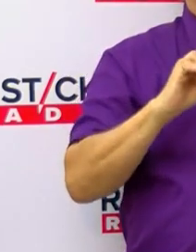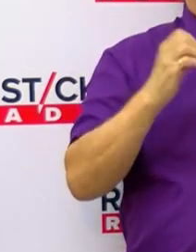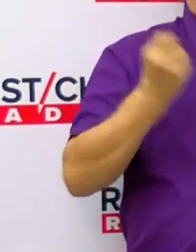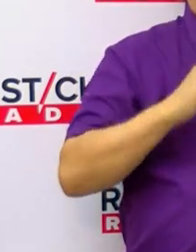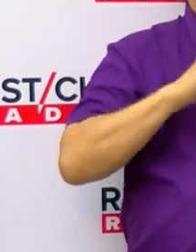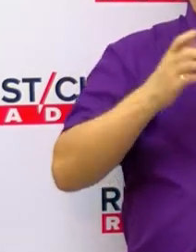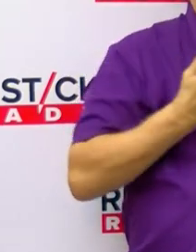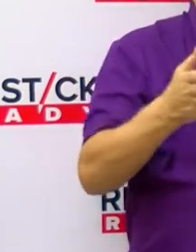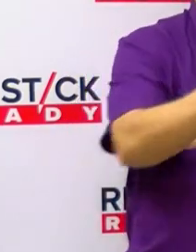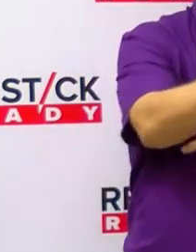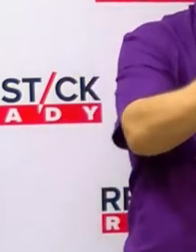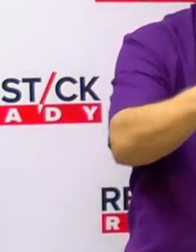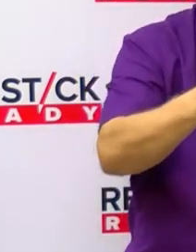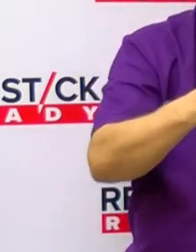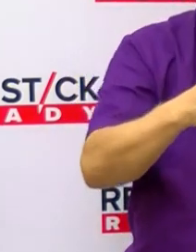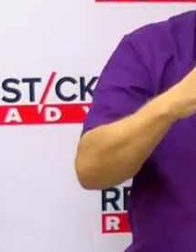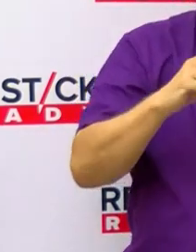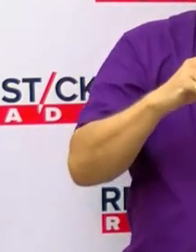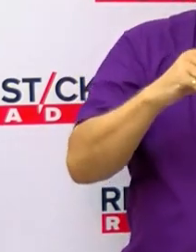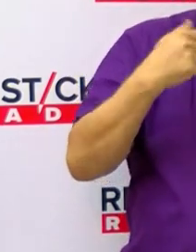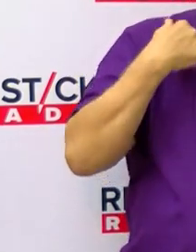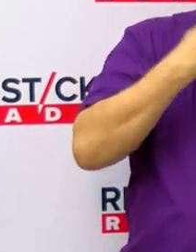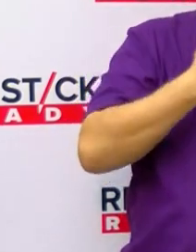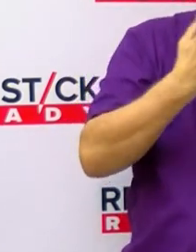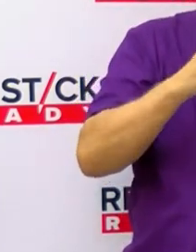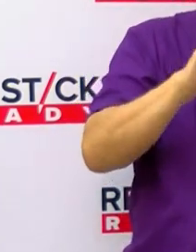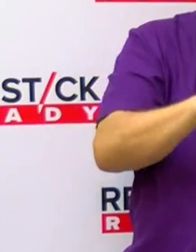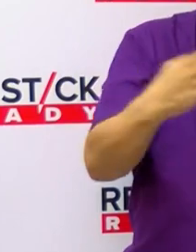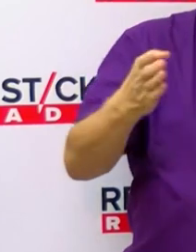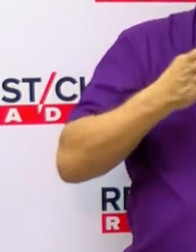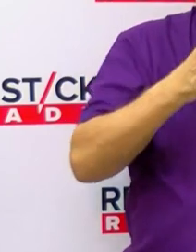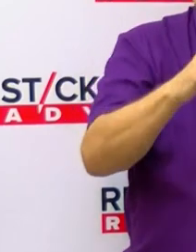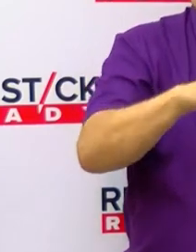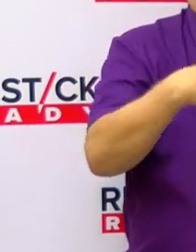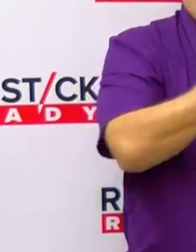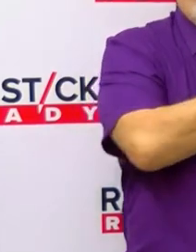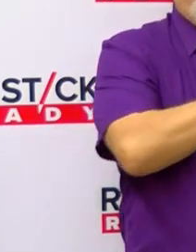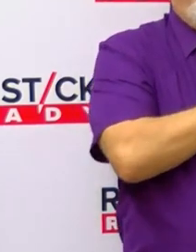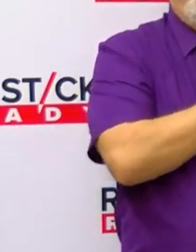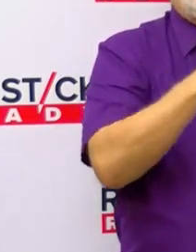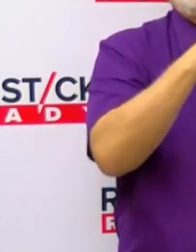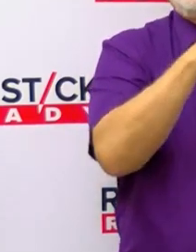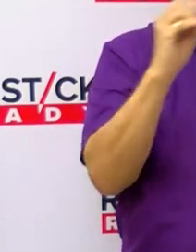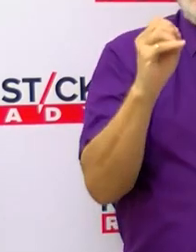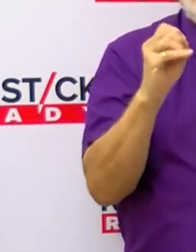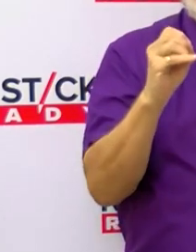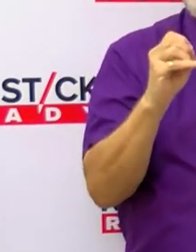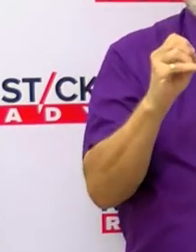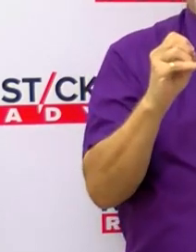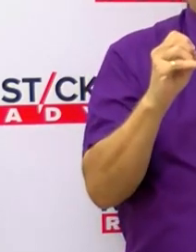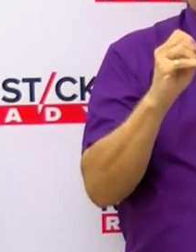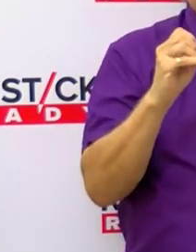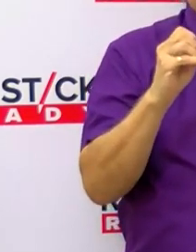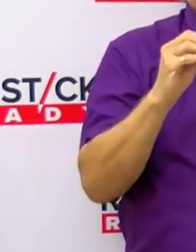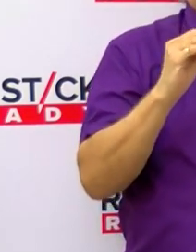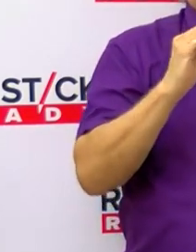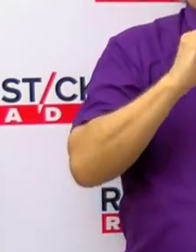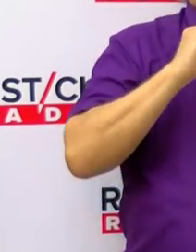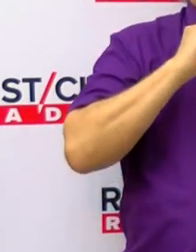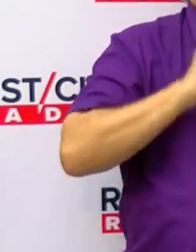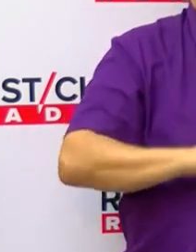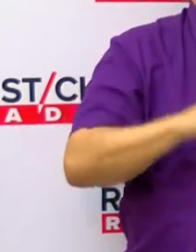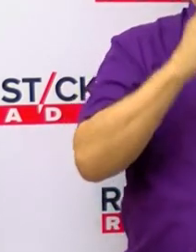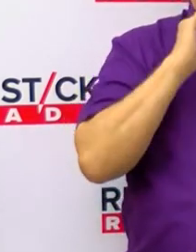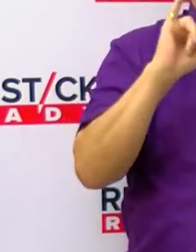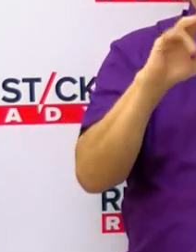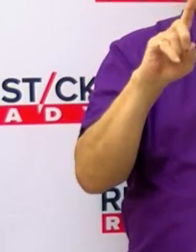Our priority is opening routes to our hospitals. Additionally, a relief fund for IDA recovery